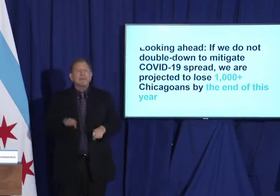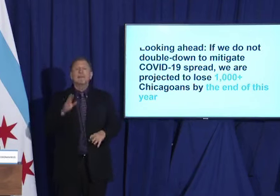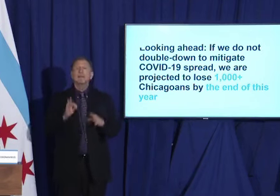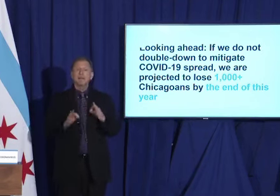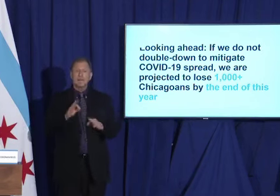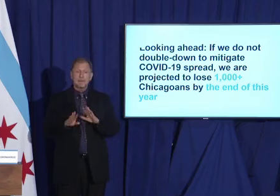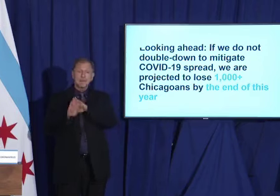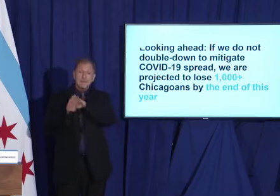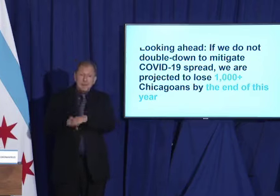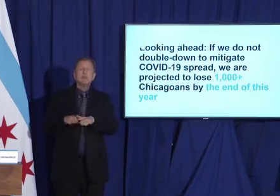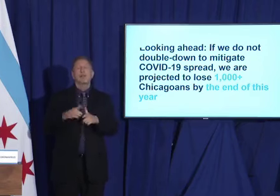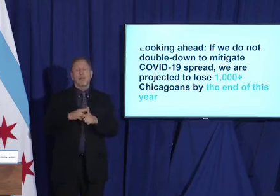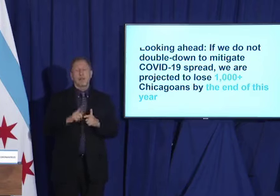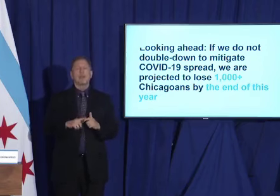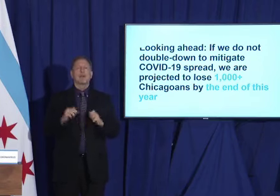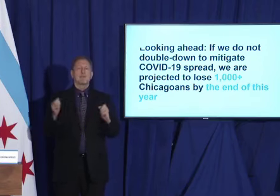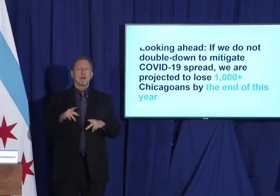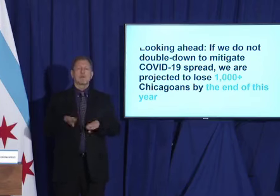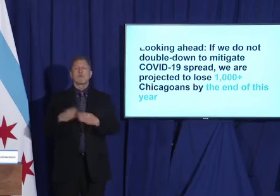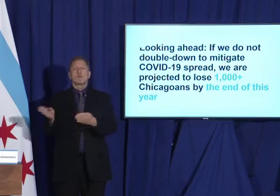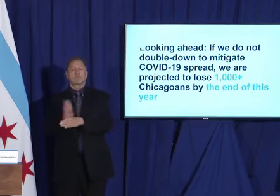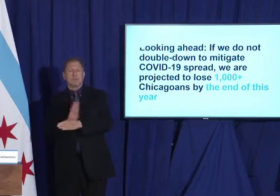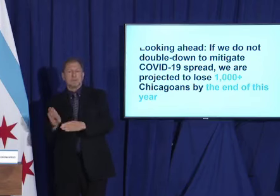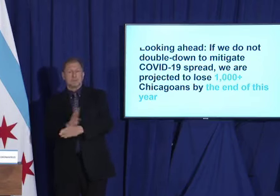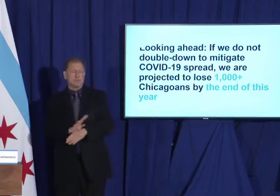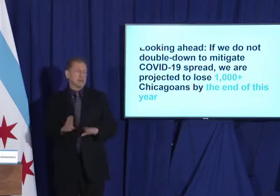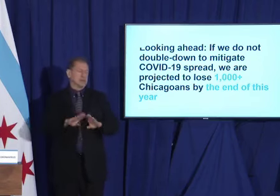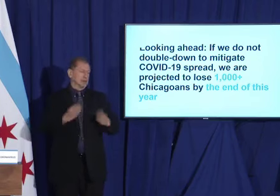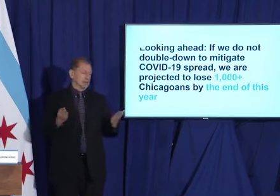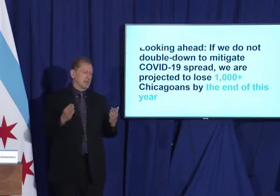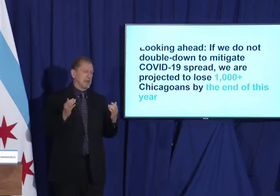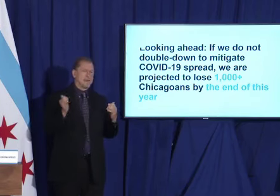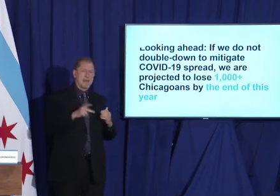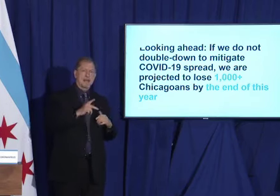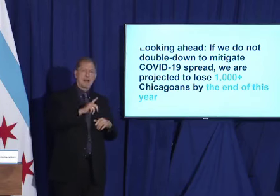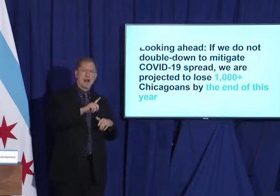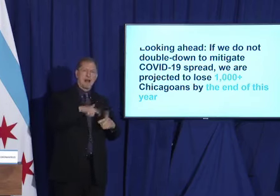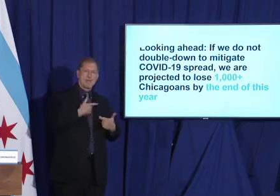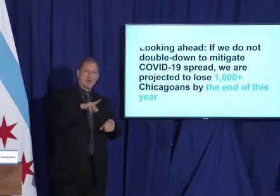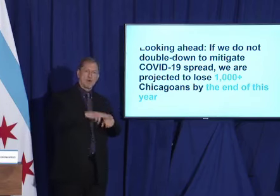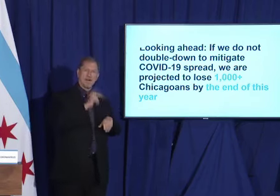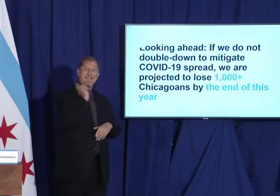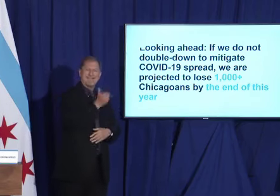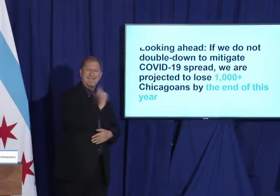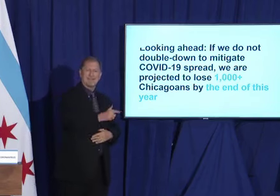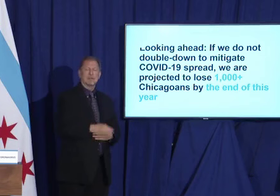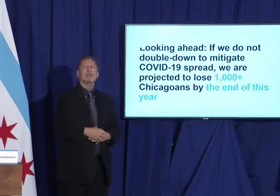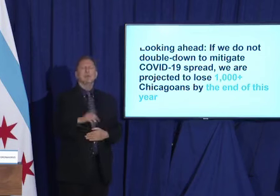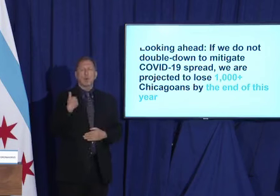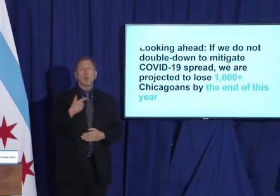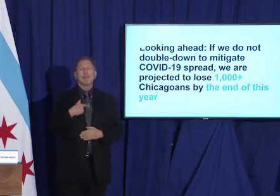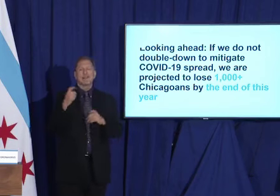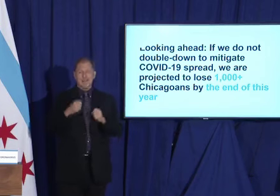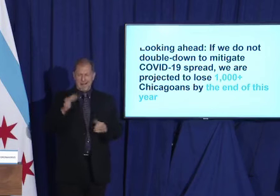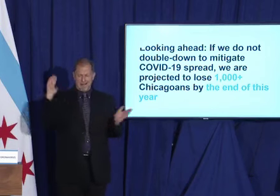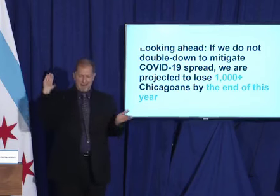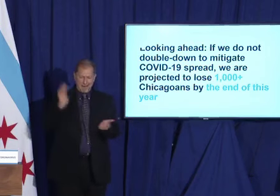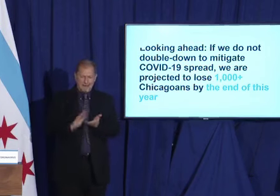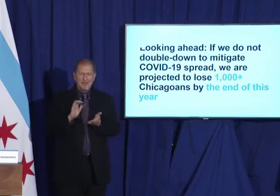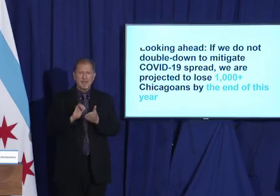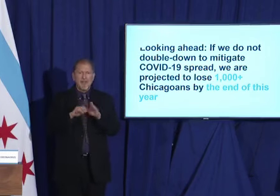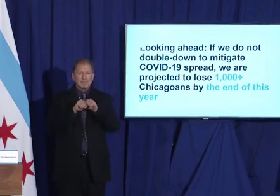of normalcy. We can limit the spread of this horrible virus, mitigate the sickness, and yes, even mitigate